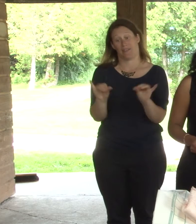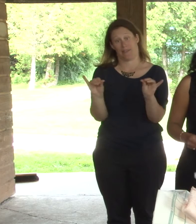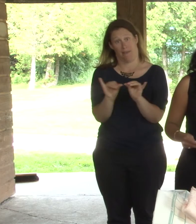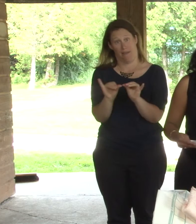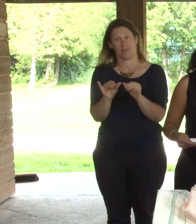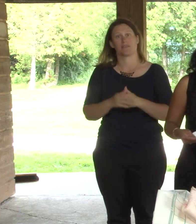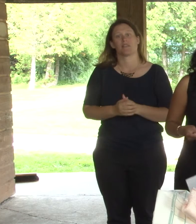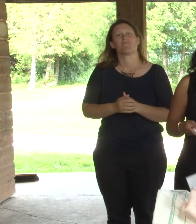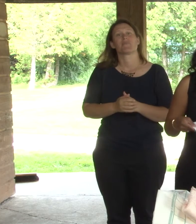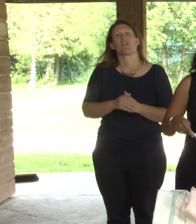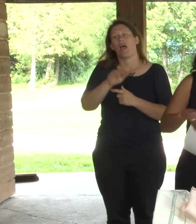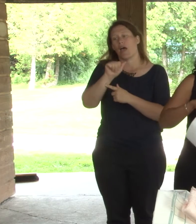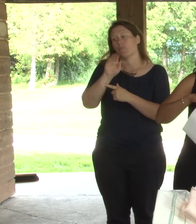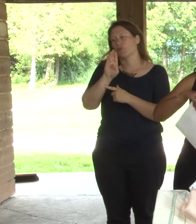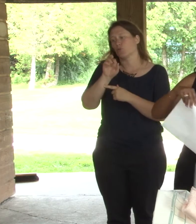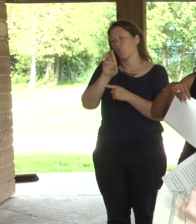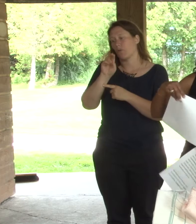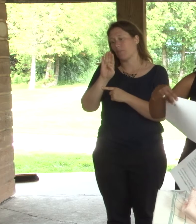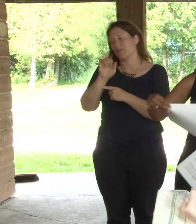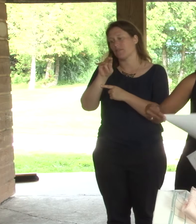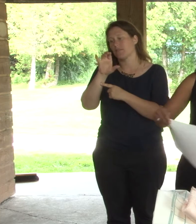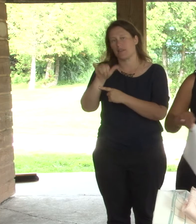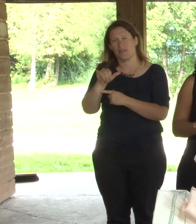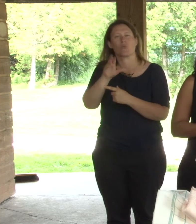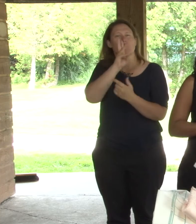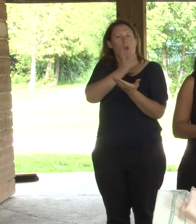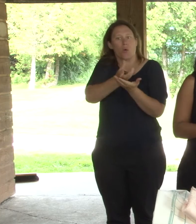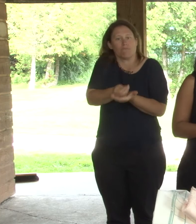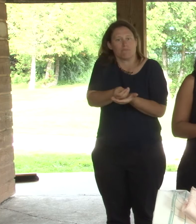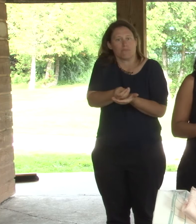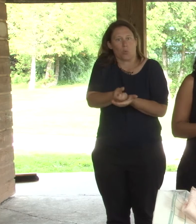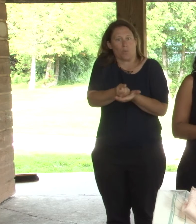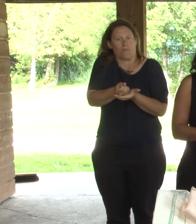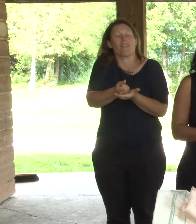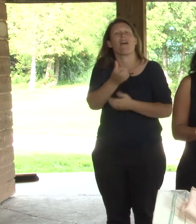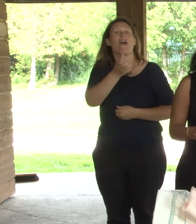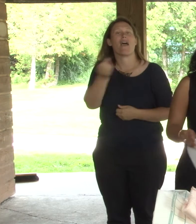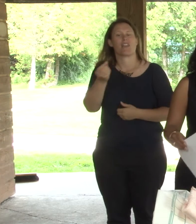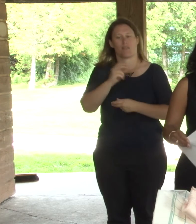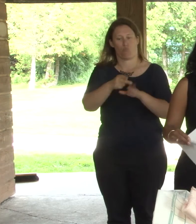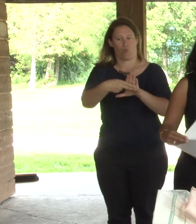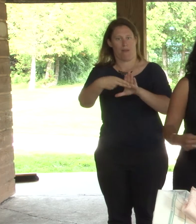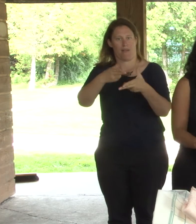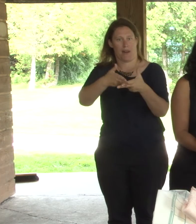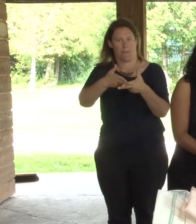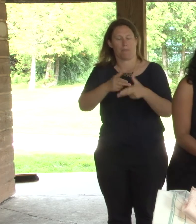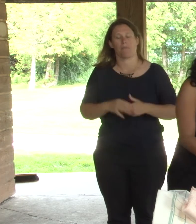Now, have a few samples here that I have brought today. So that will give you an idea what kind of products are available